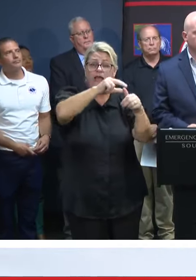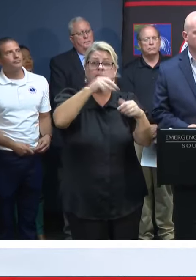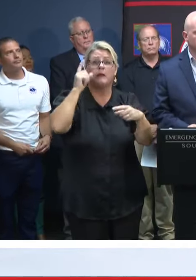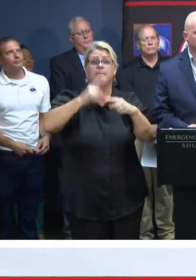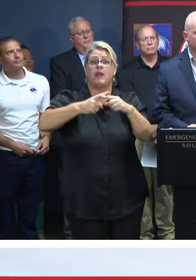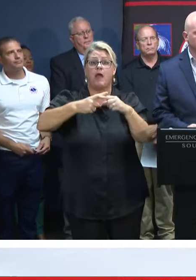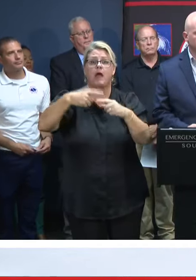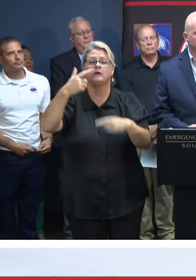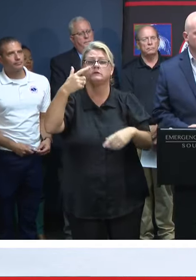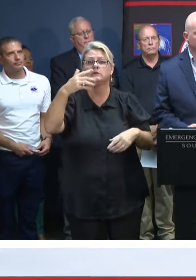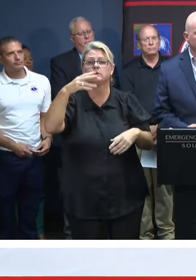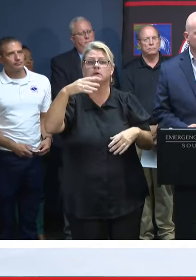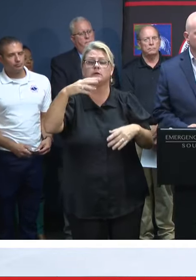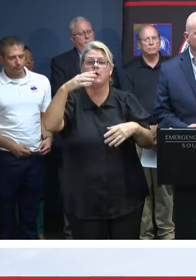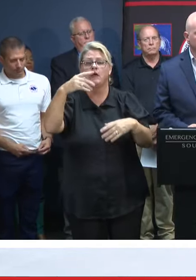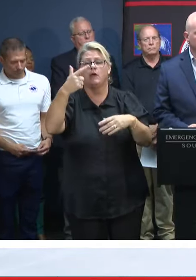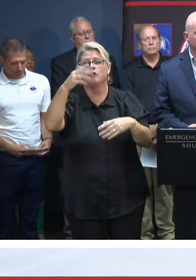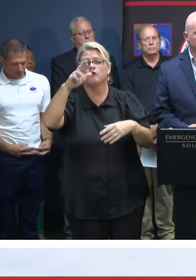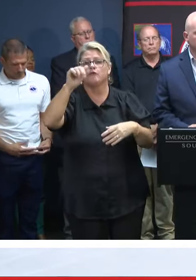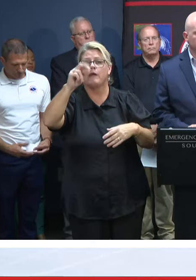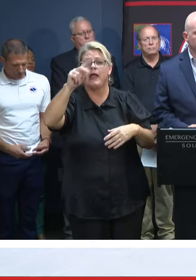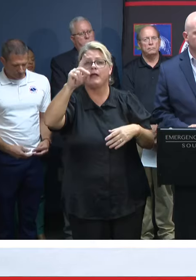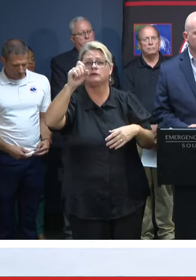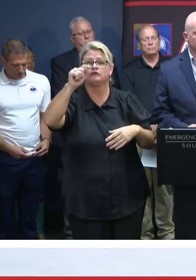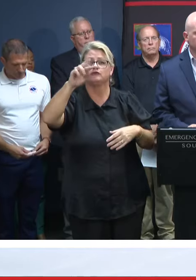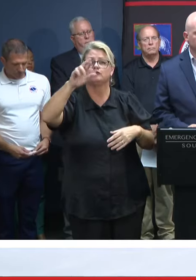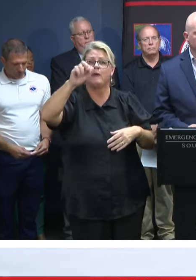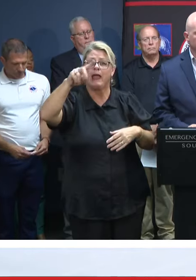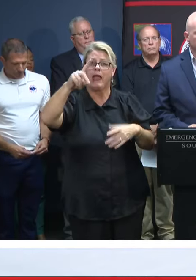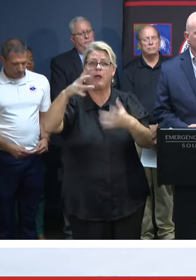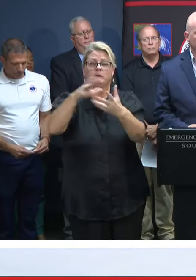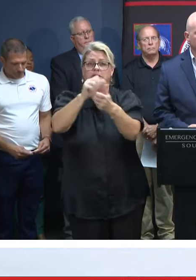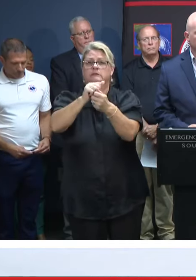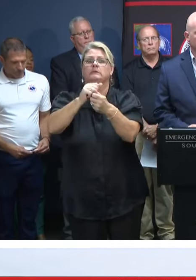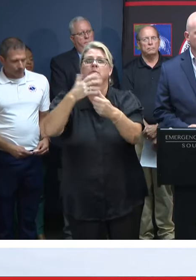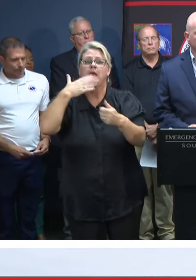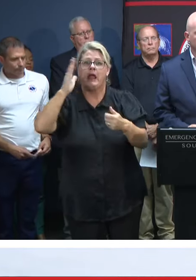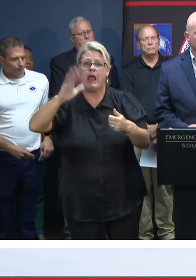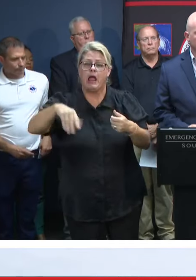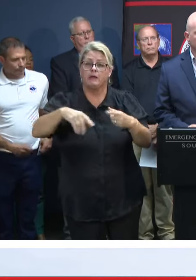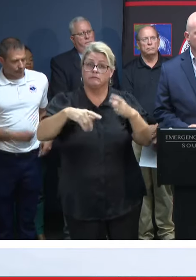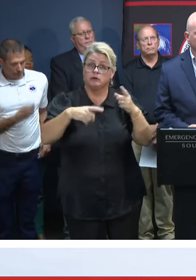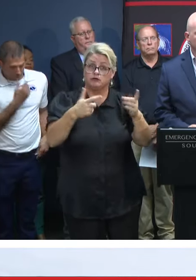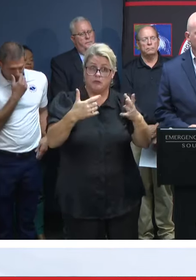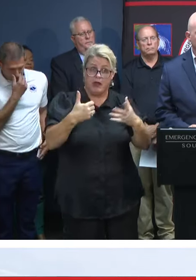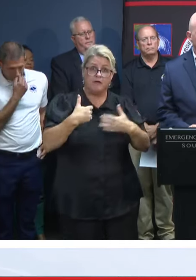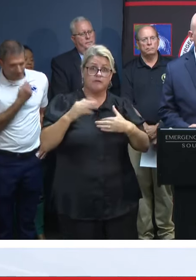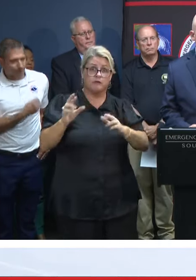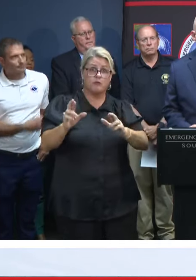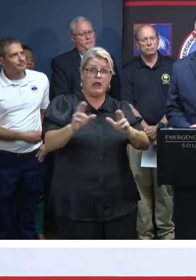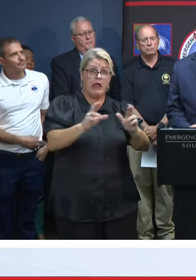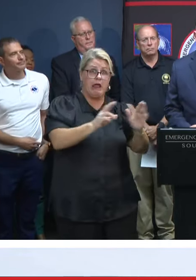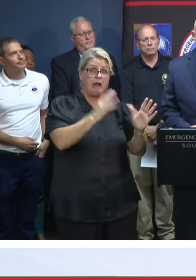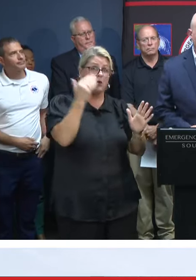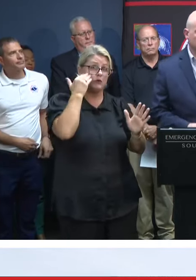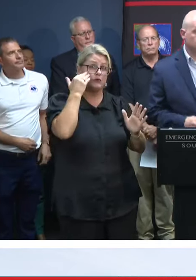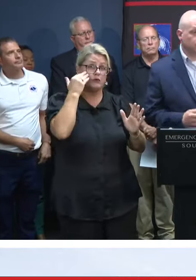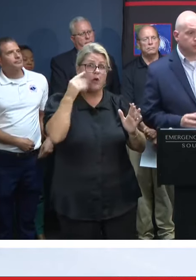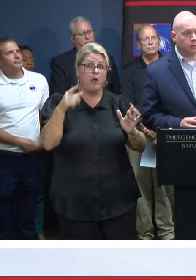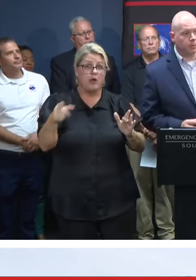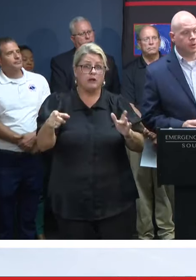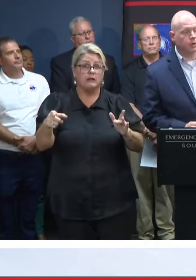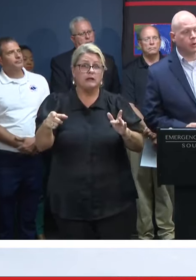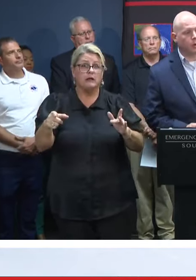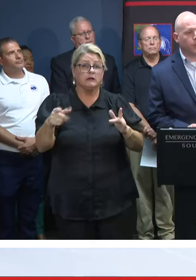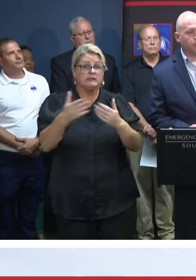with water going over the roadway. How concerned are you and your teams about this? Do you guys have things staged in those areas, knowing the vulnerabilities over there? Sure, so